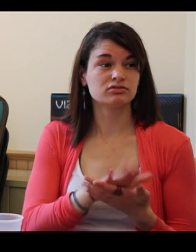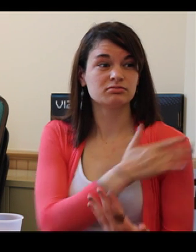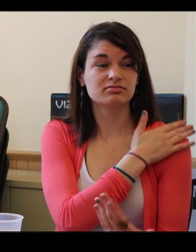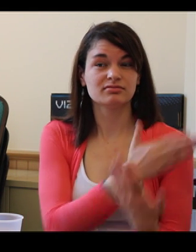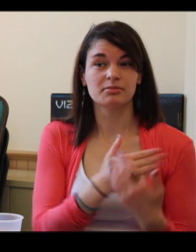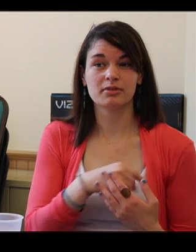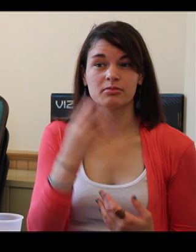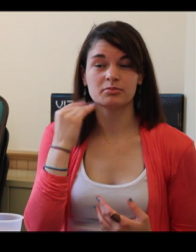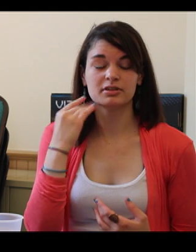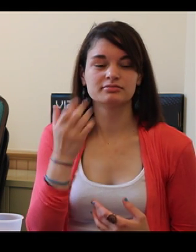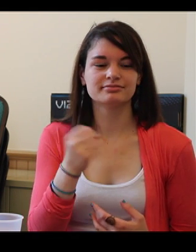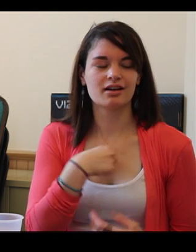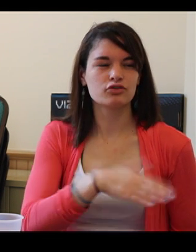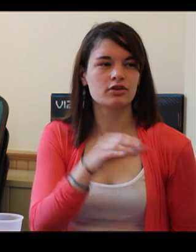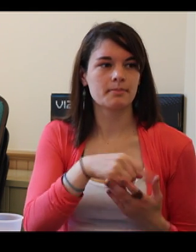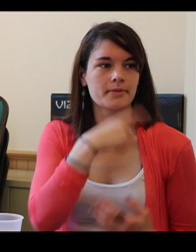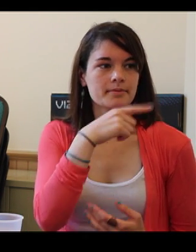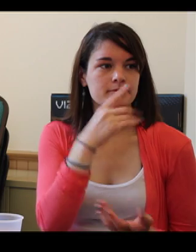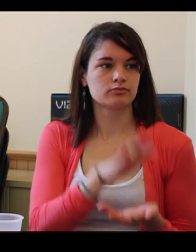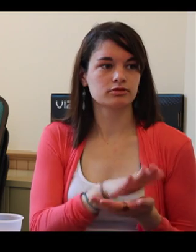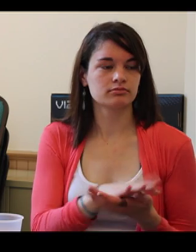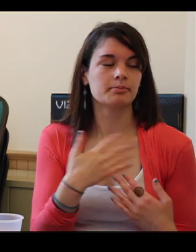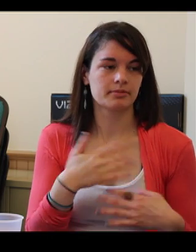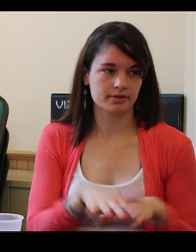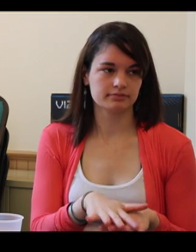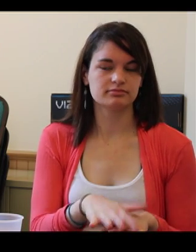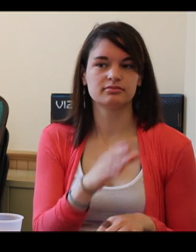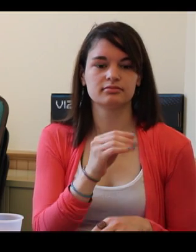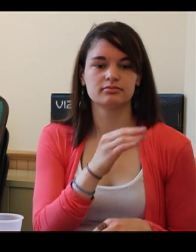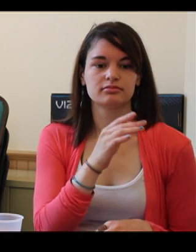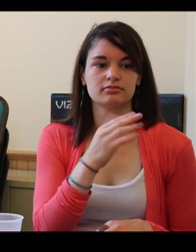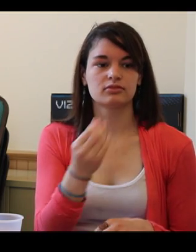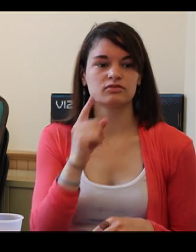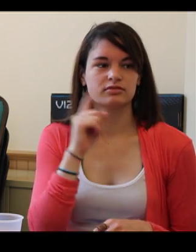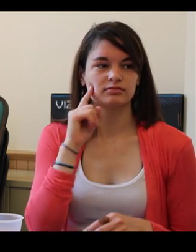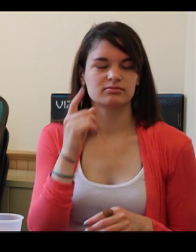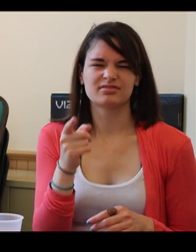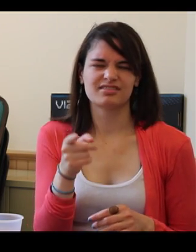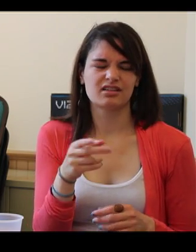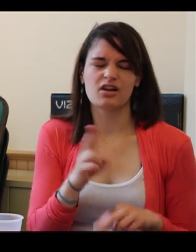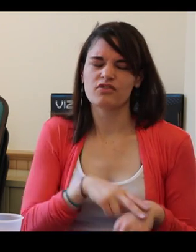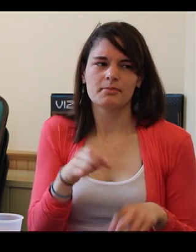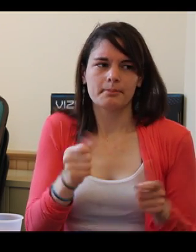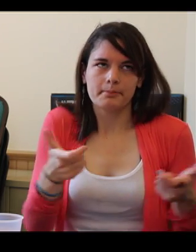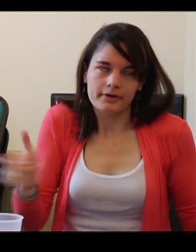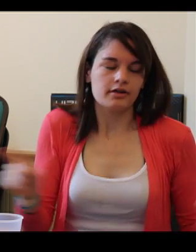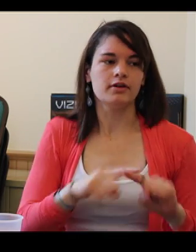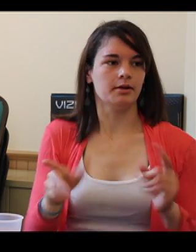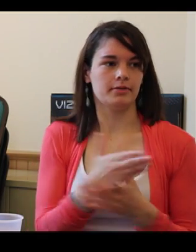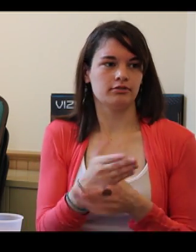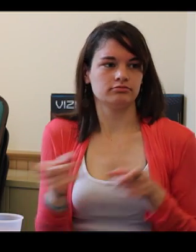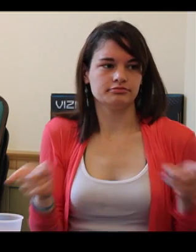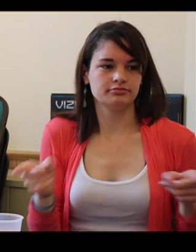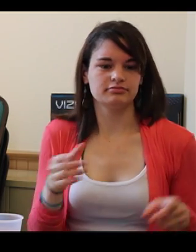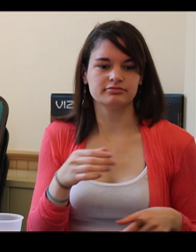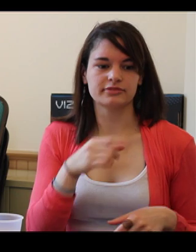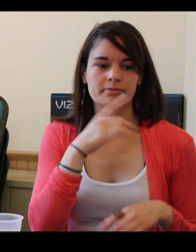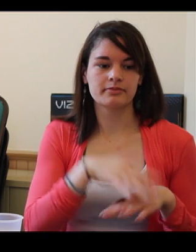So I guess if you're looking at all the schools I've ever been to, I first went to a mainstream school in the public setting and found a very big